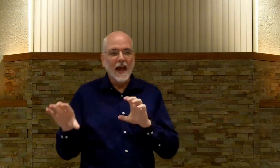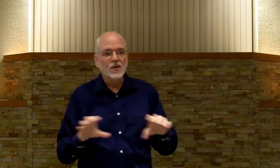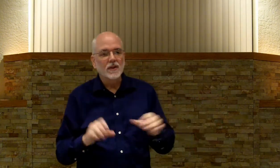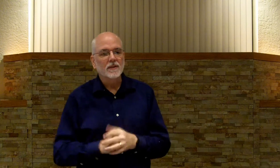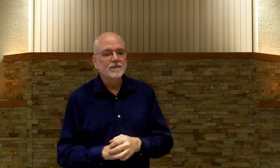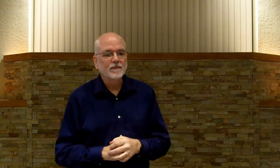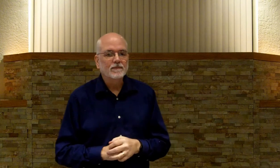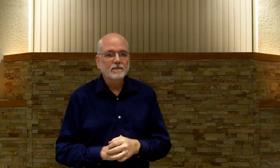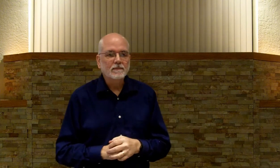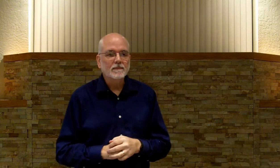Actions.